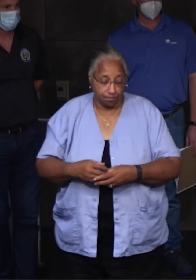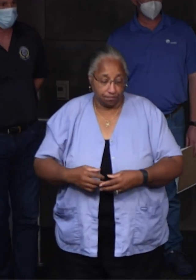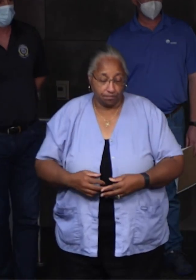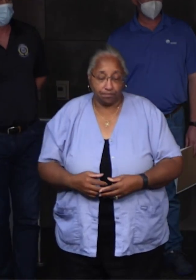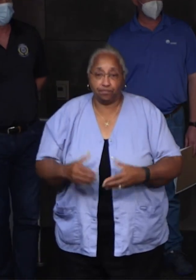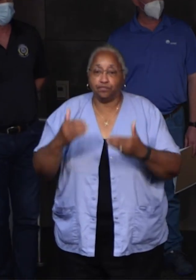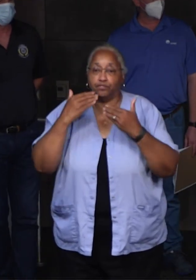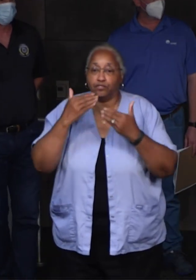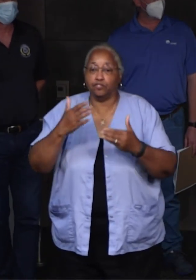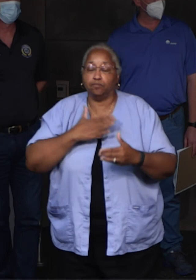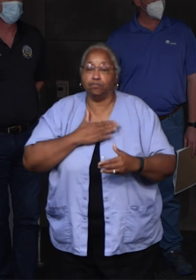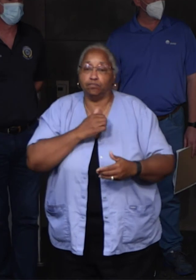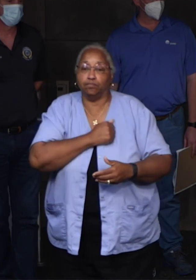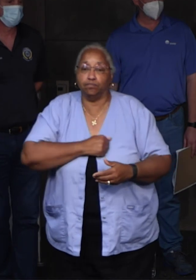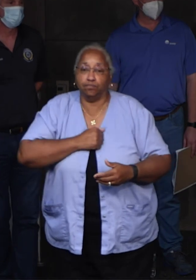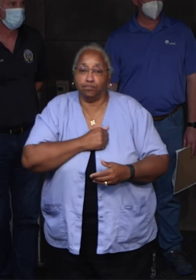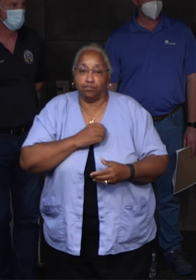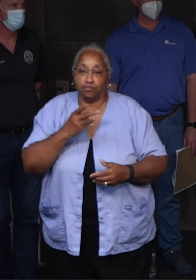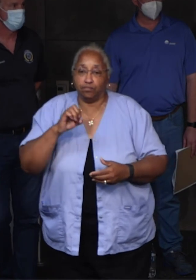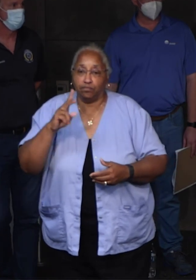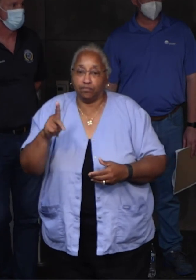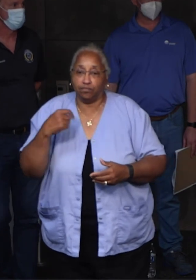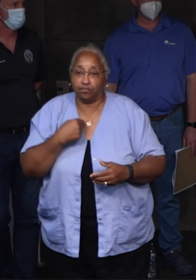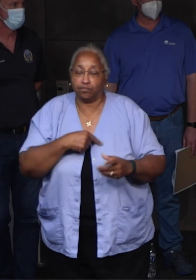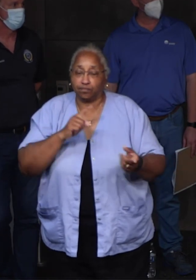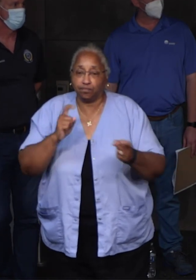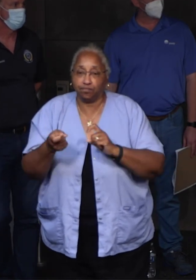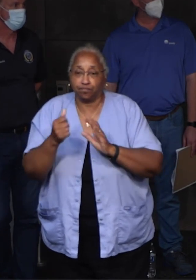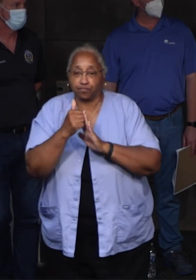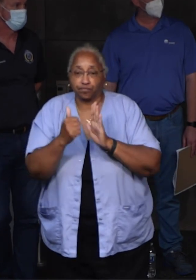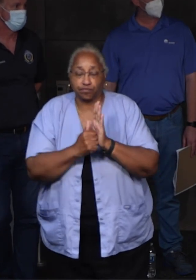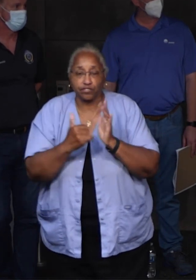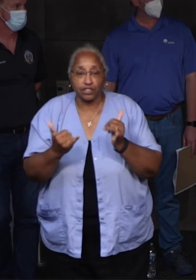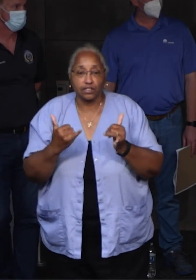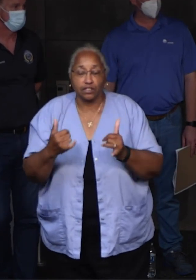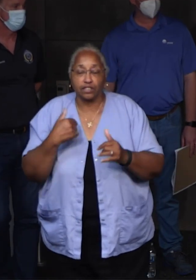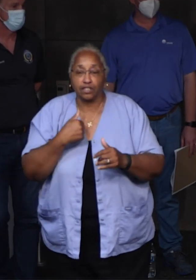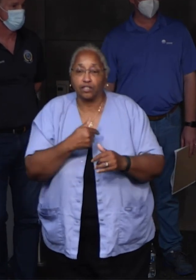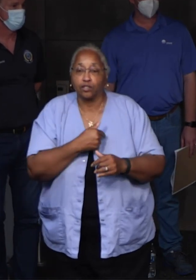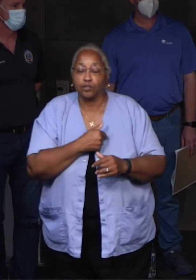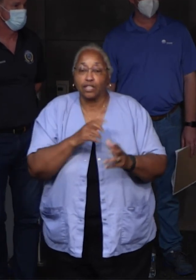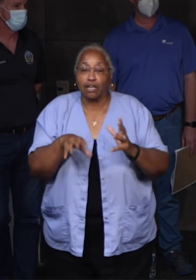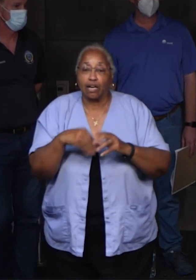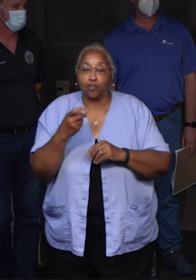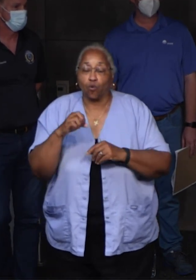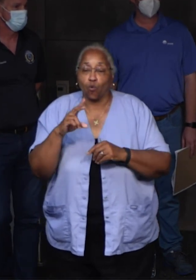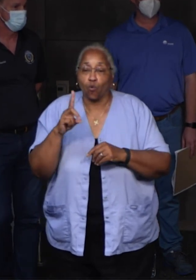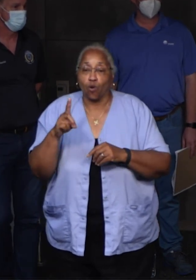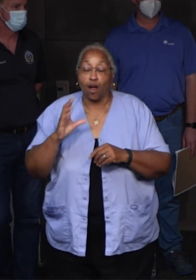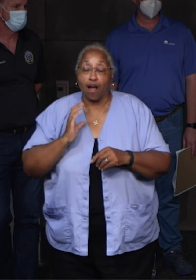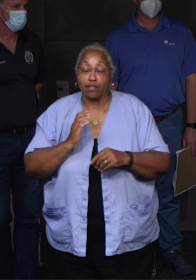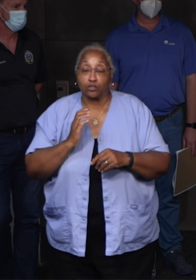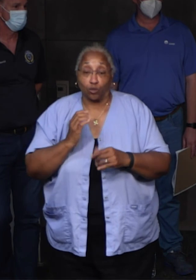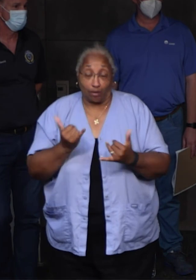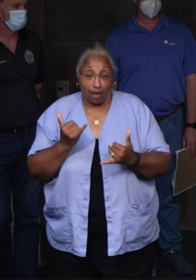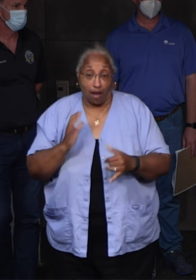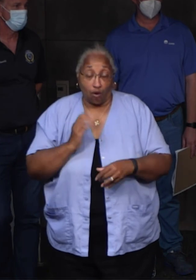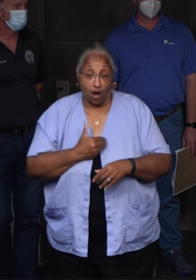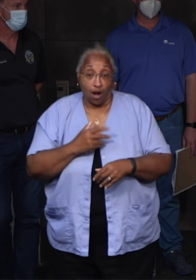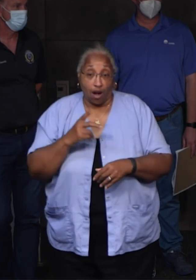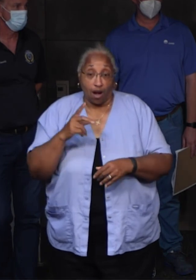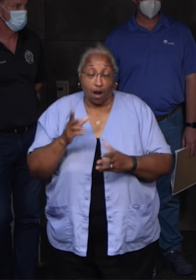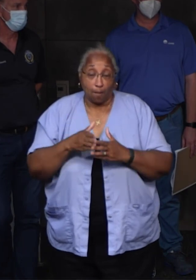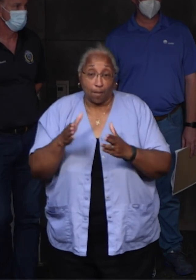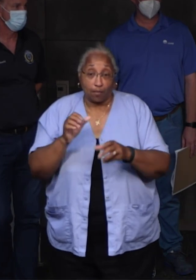Thank you. Thank And my apologies to Mark Drews that we changed up the agenda today. And so we got out of order. So Mark Drews is our public and public works director.